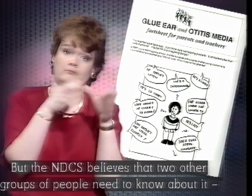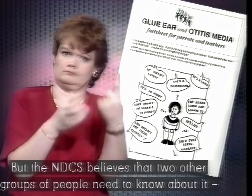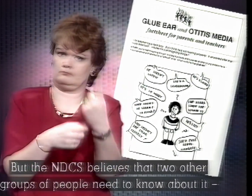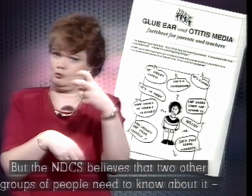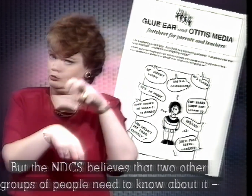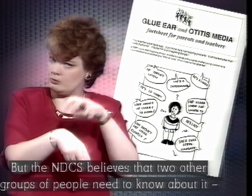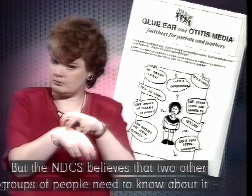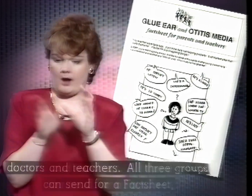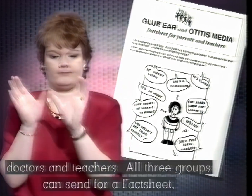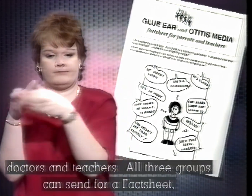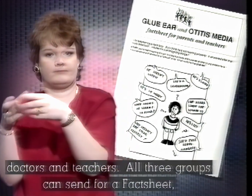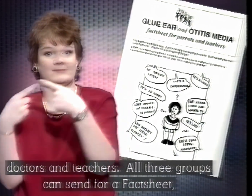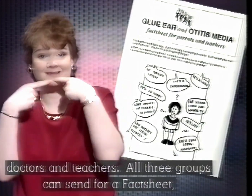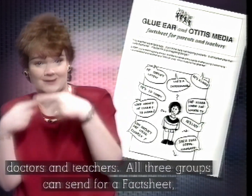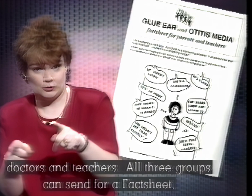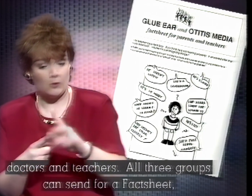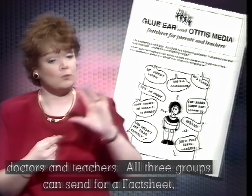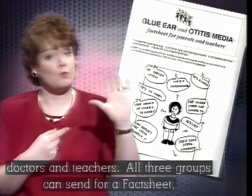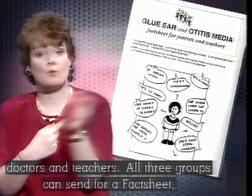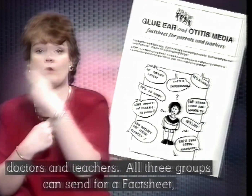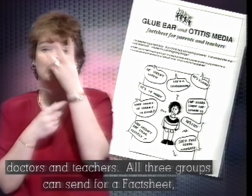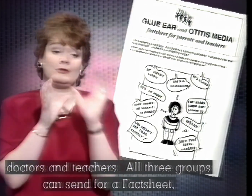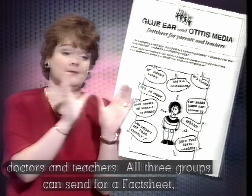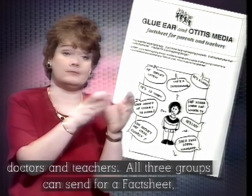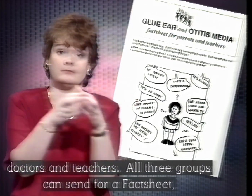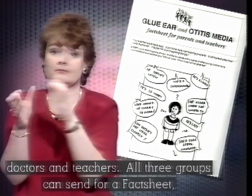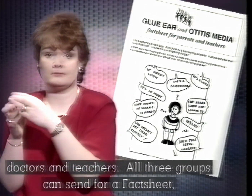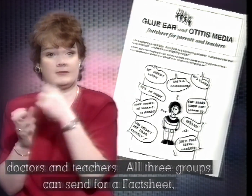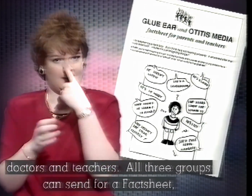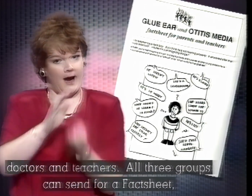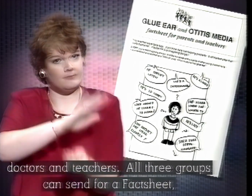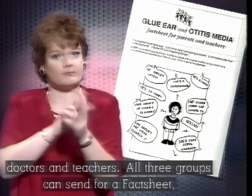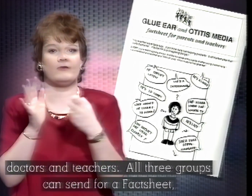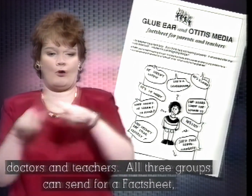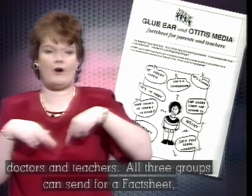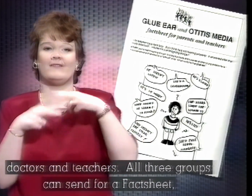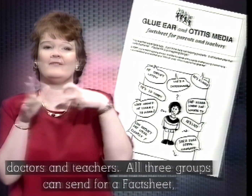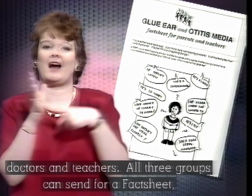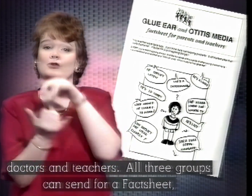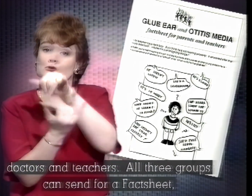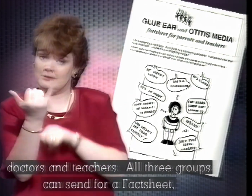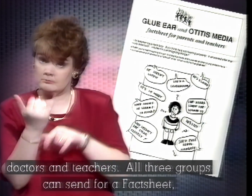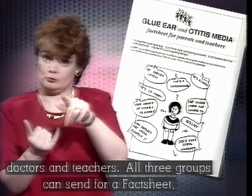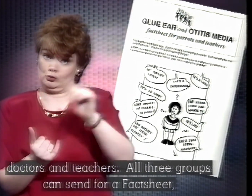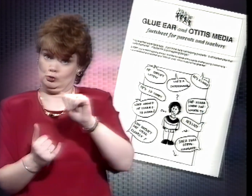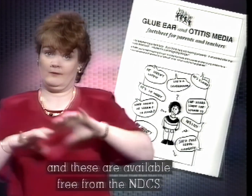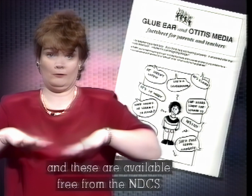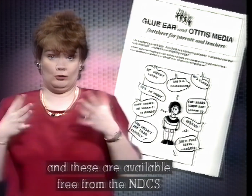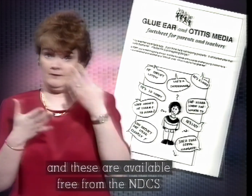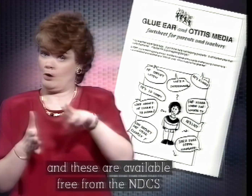And they are doctors and teachers. All three groups can send for a fact sheet. And these are available